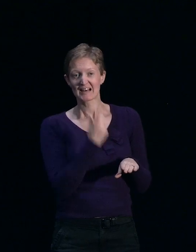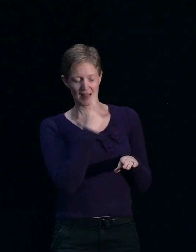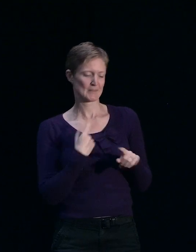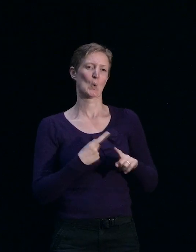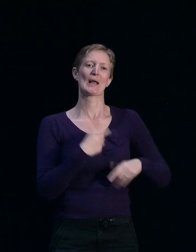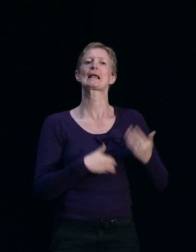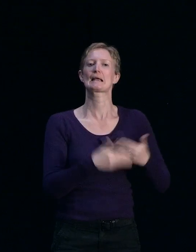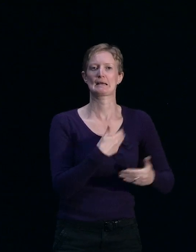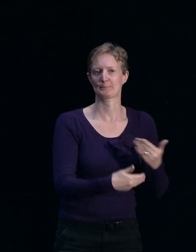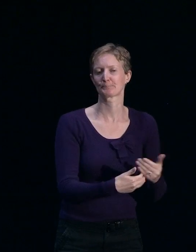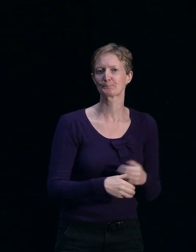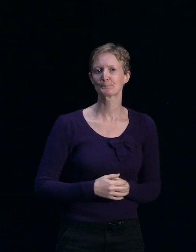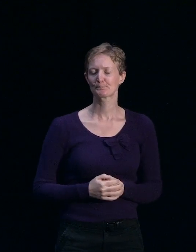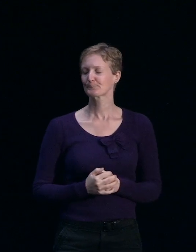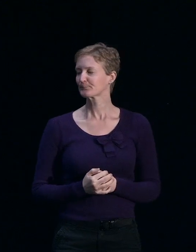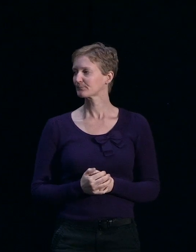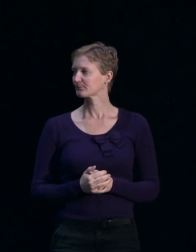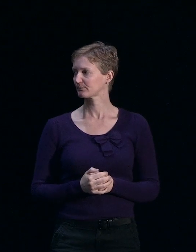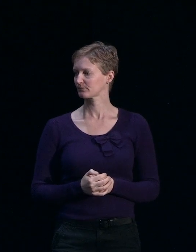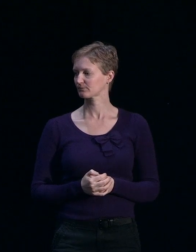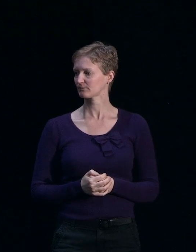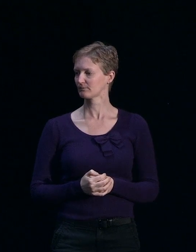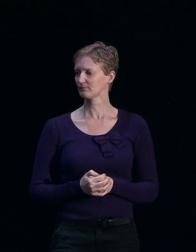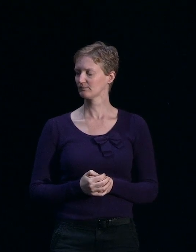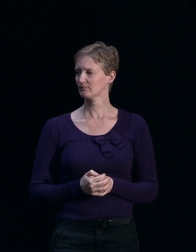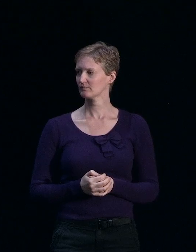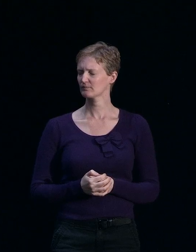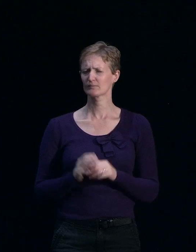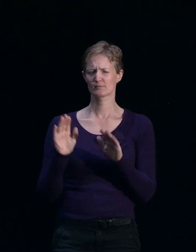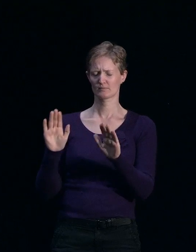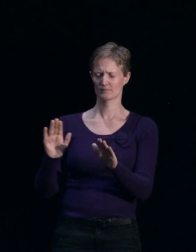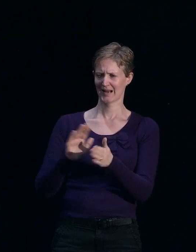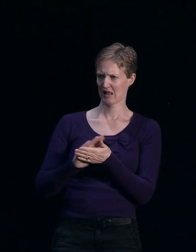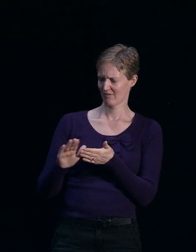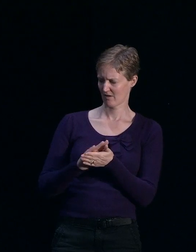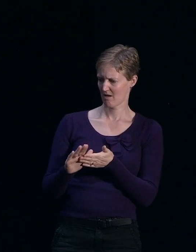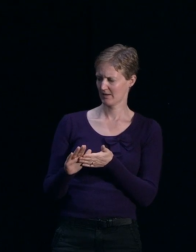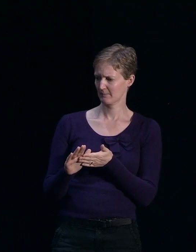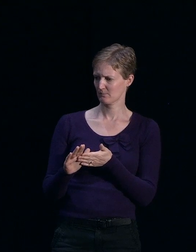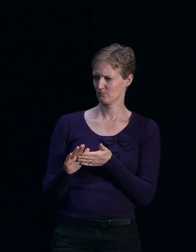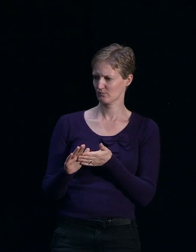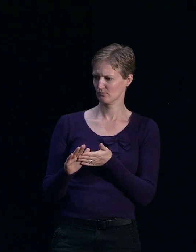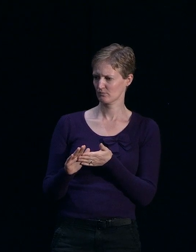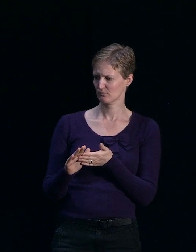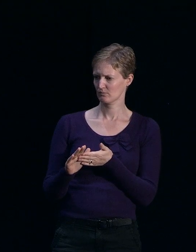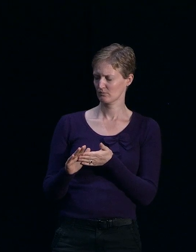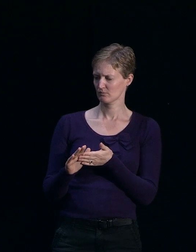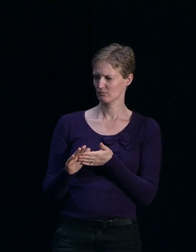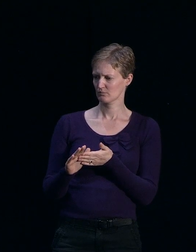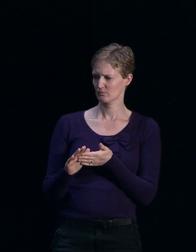lot more quickly than it otherwise would have been. So could I just clarify then, John, so who tells